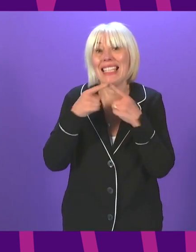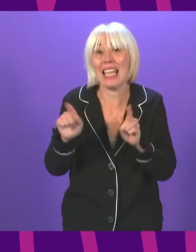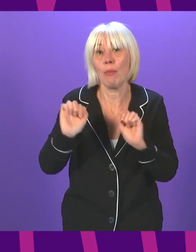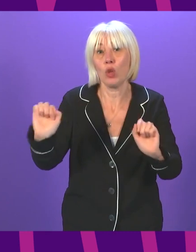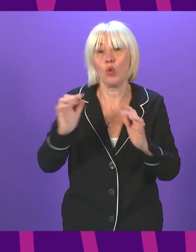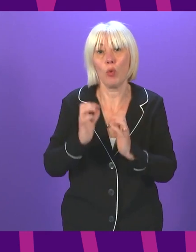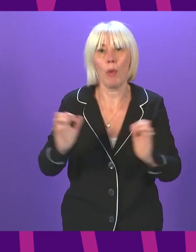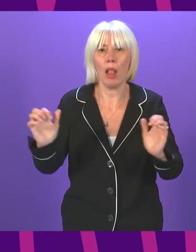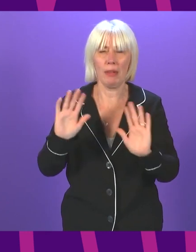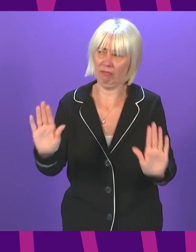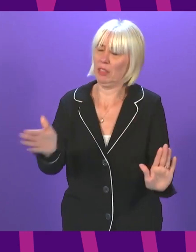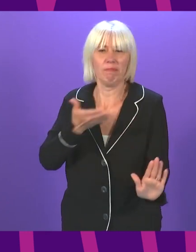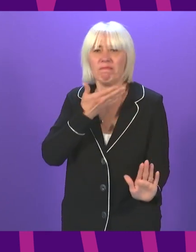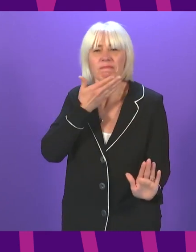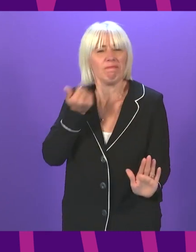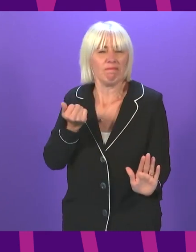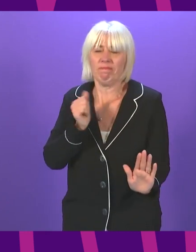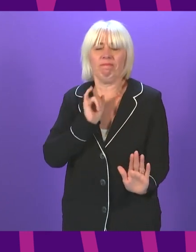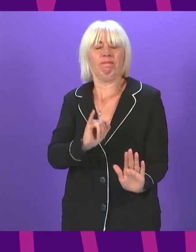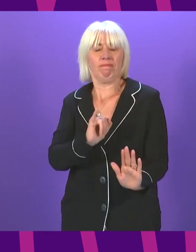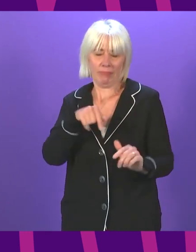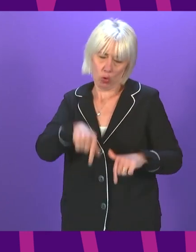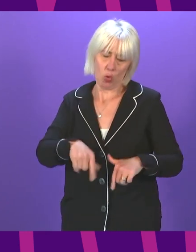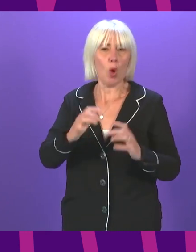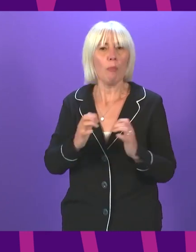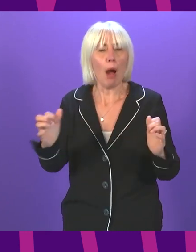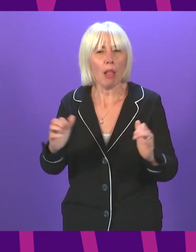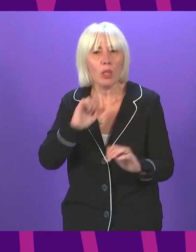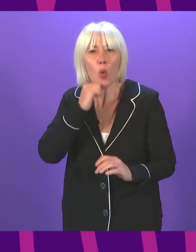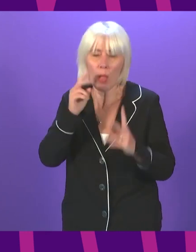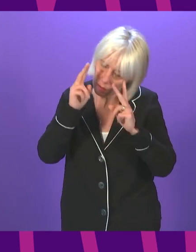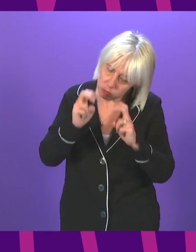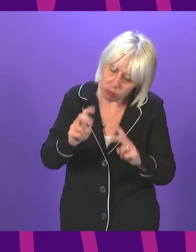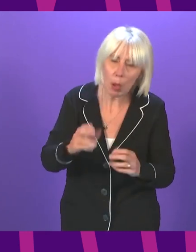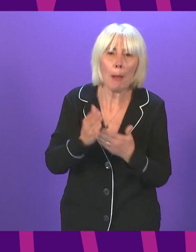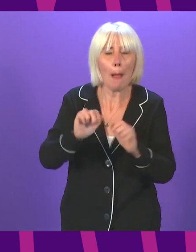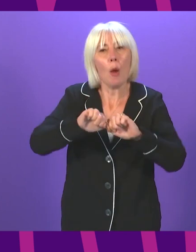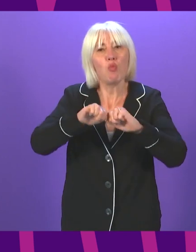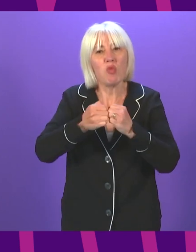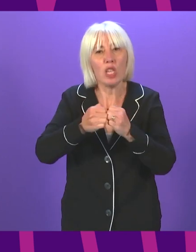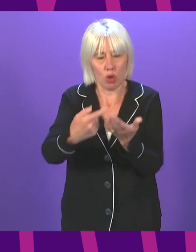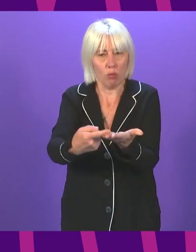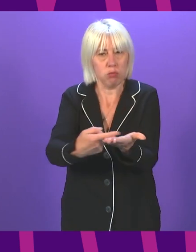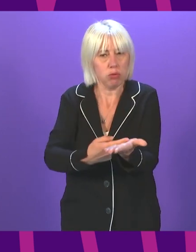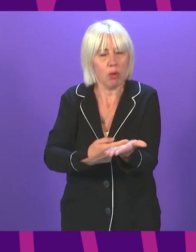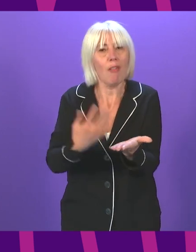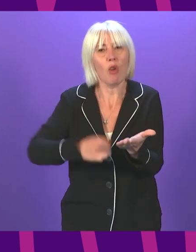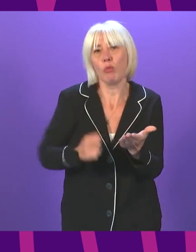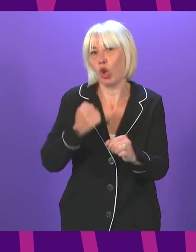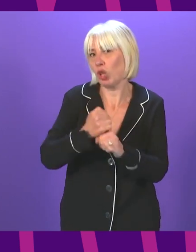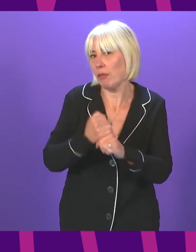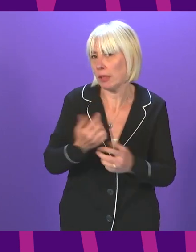agree this is a discourtesy to Parliament. Will you investigate whether this has been a breach of standing orders by the Scottish Government?